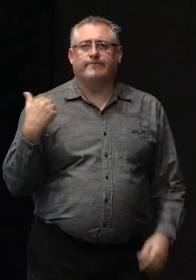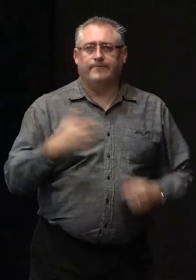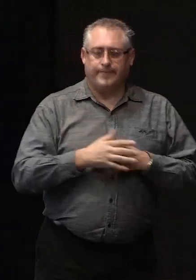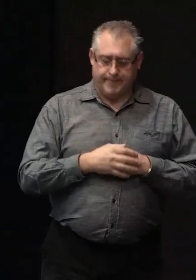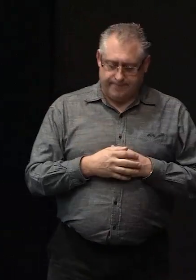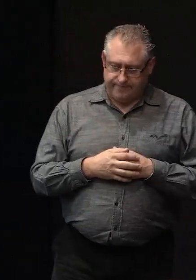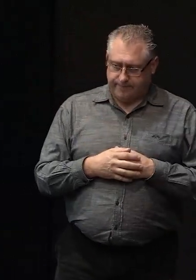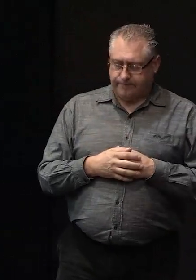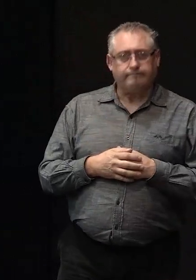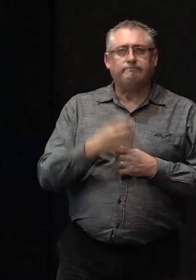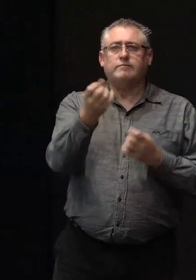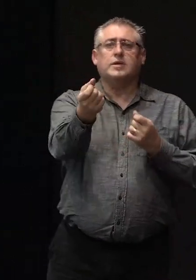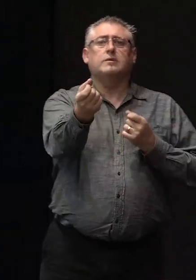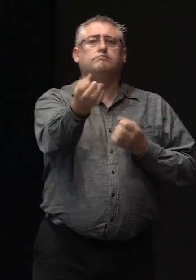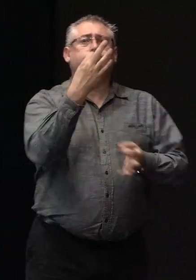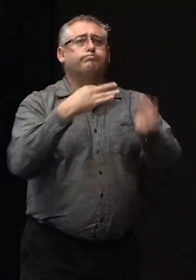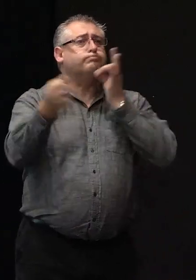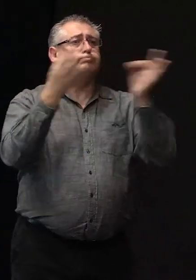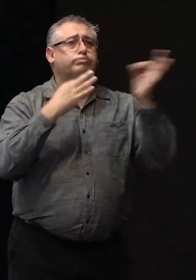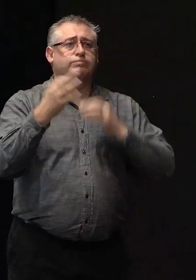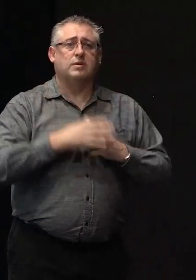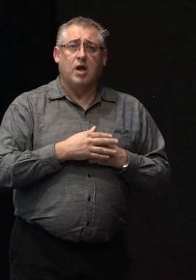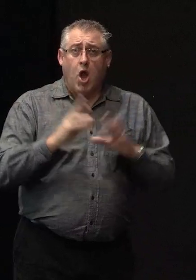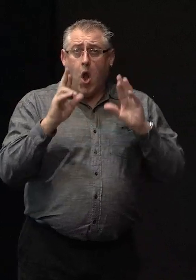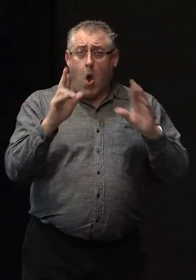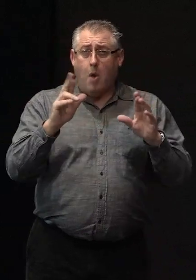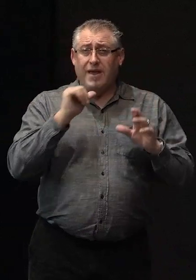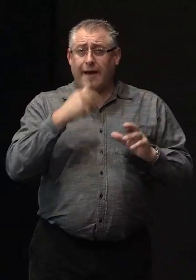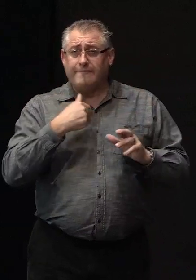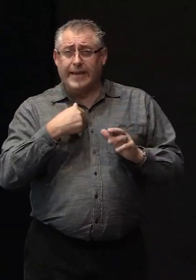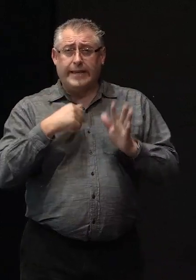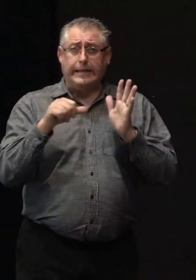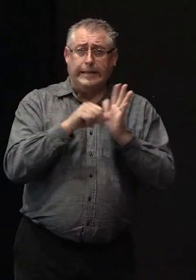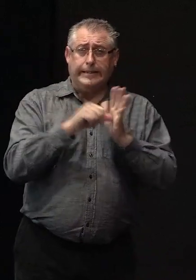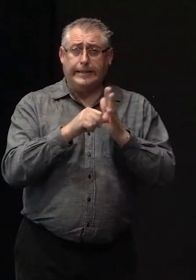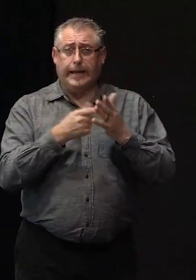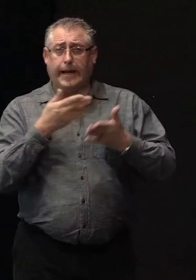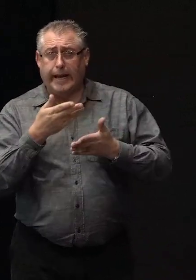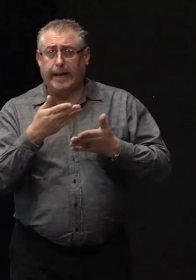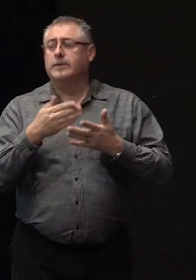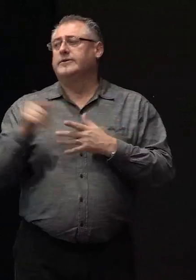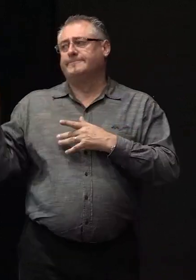yeah fire away and hopefully if I have difficulty Sanjay will help me out